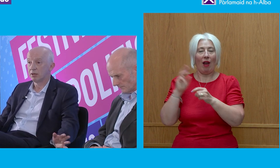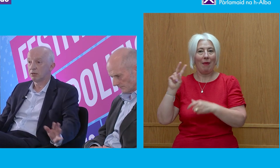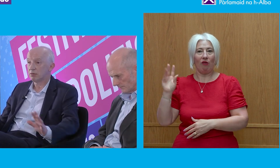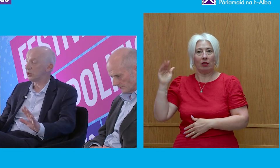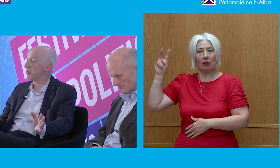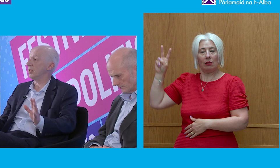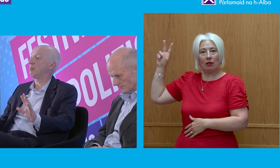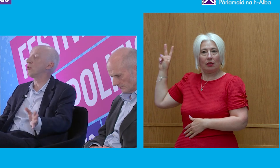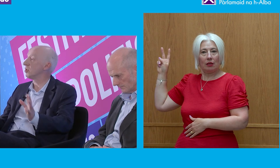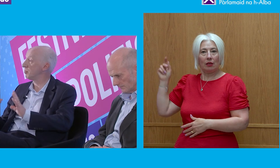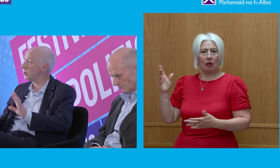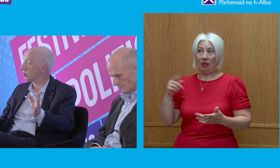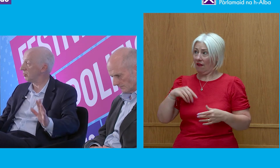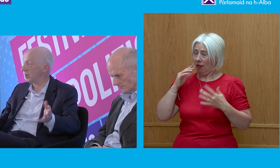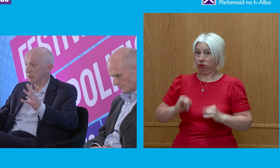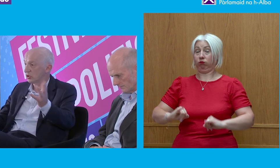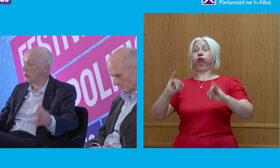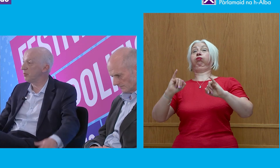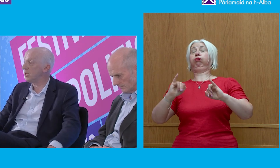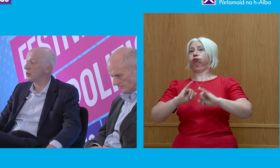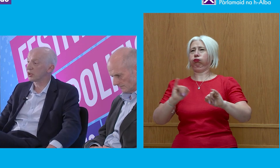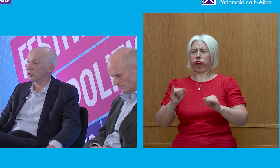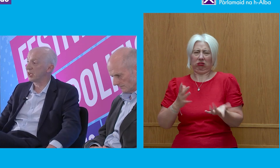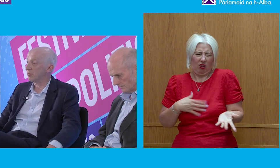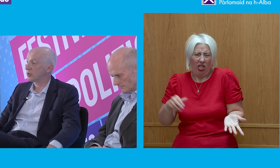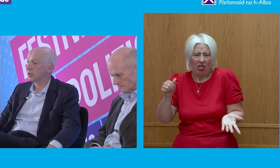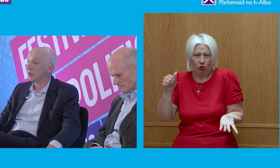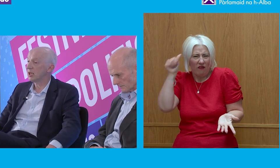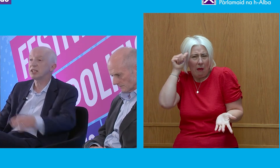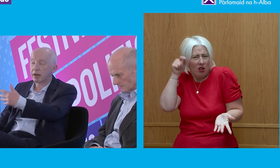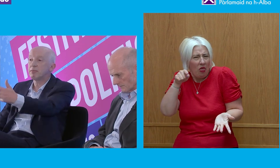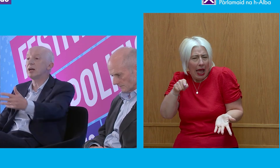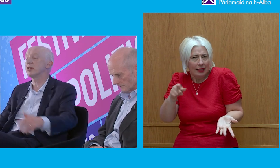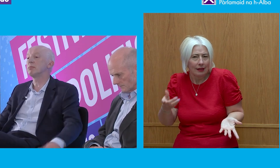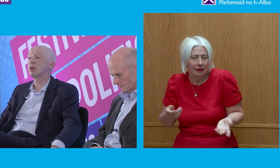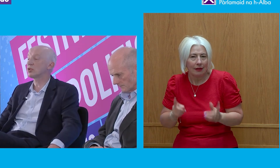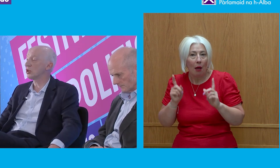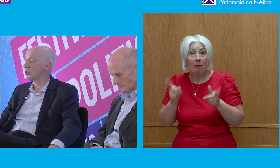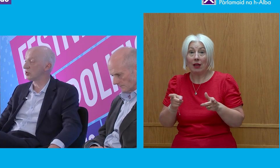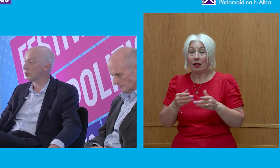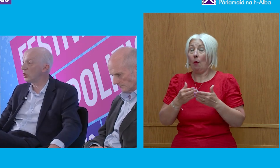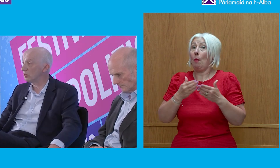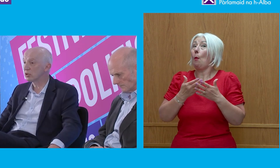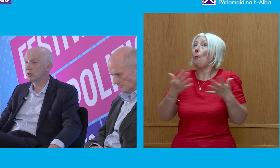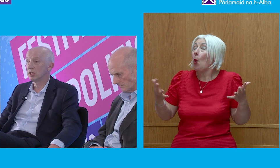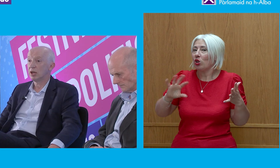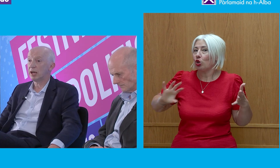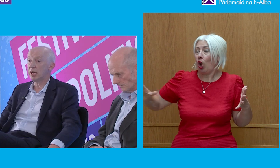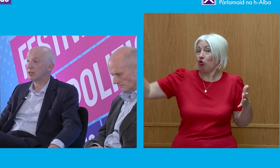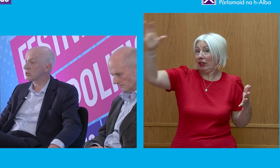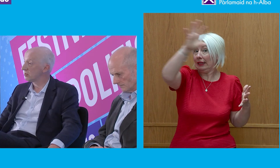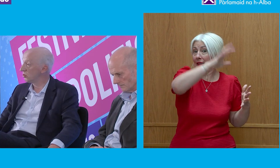not only abhorrent, but just completely, we're just not familiar with the concept. Now, let's bear in mind that in most countries of the world,